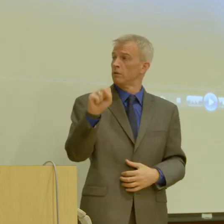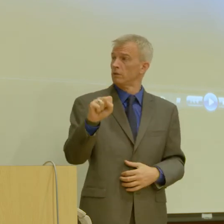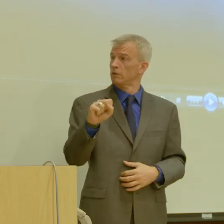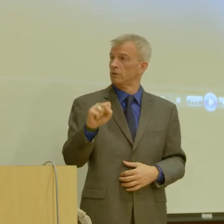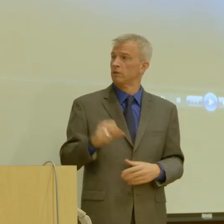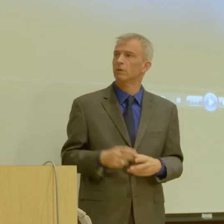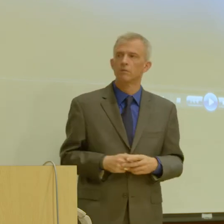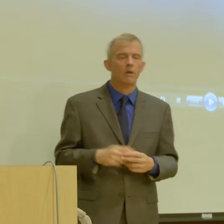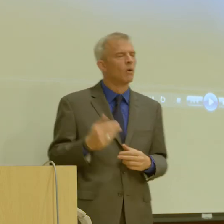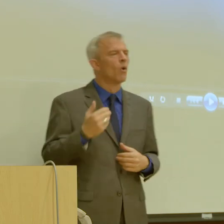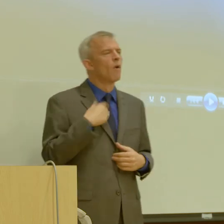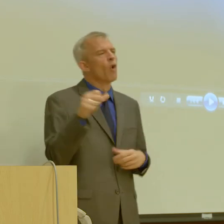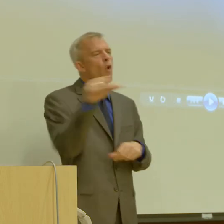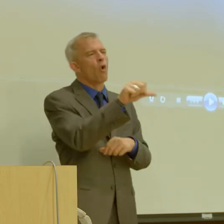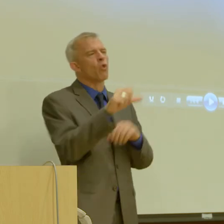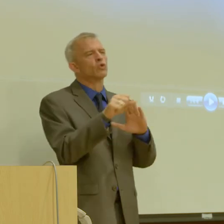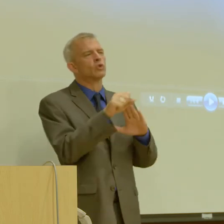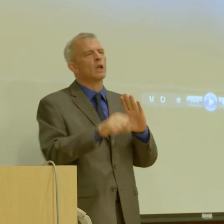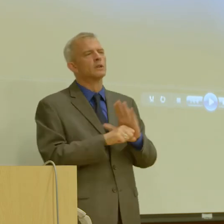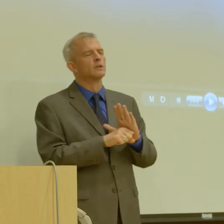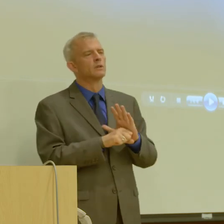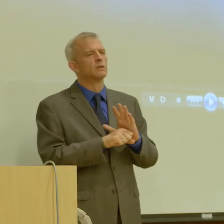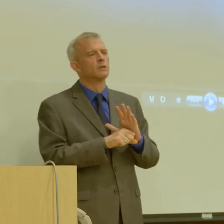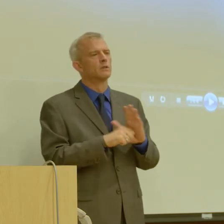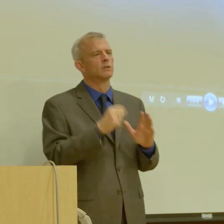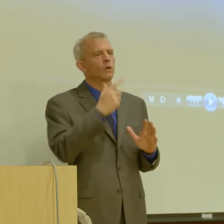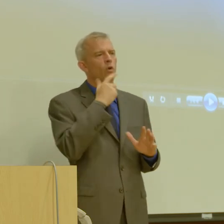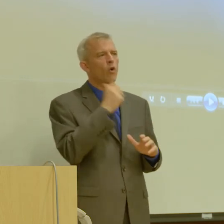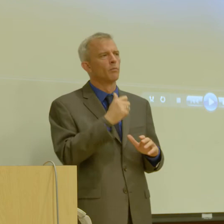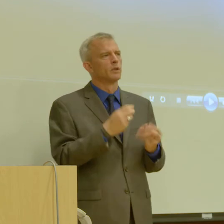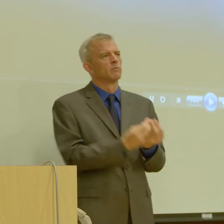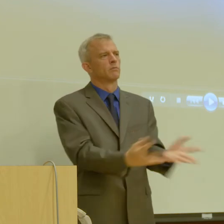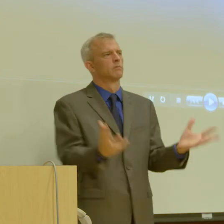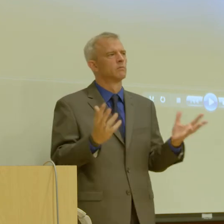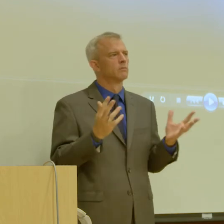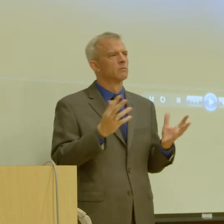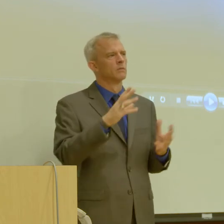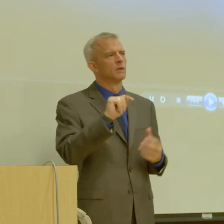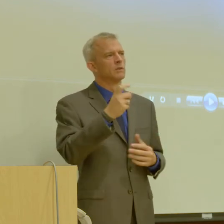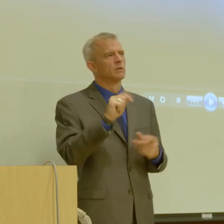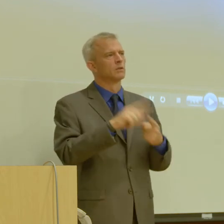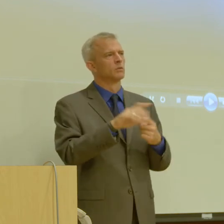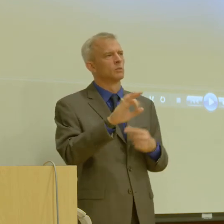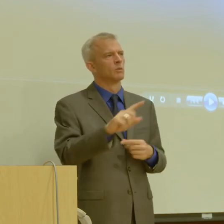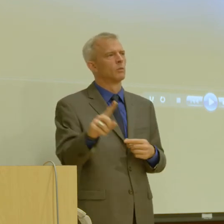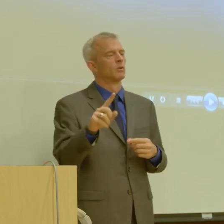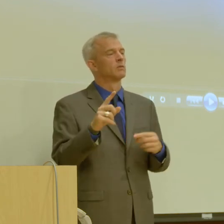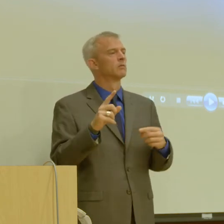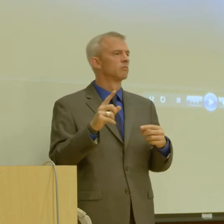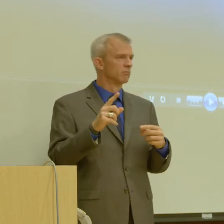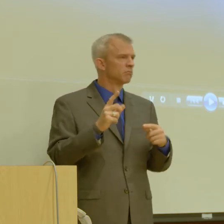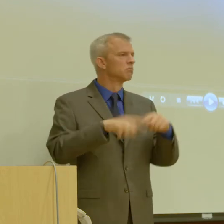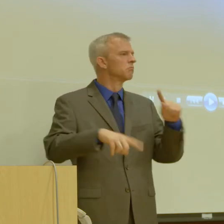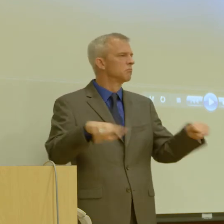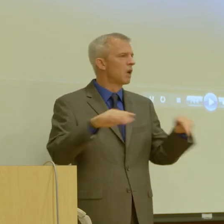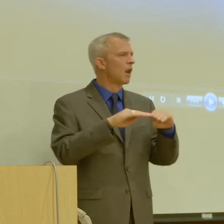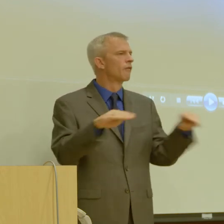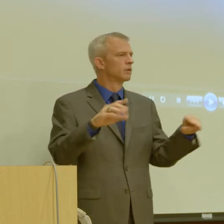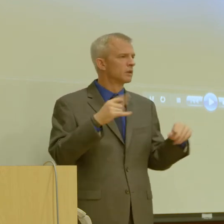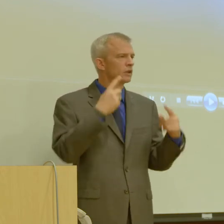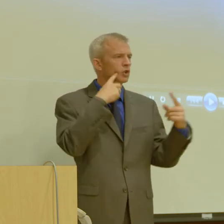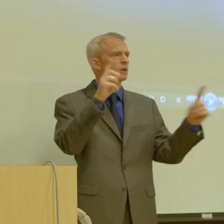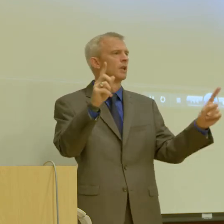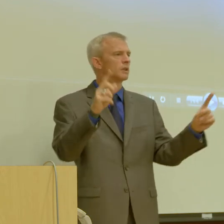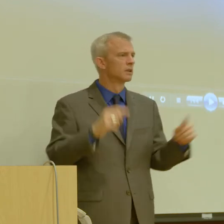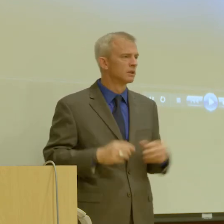there are other, uh, that have been, uh, rolling out Texas 9-1-1 in various, with various levels of success. Um, it is,